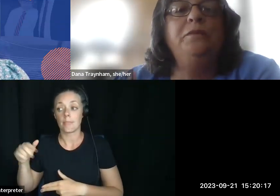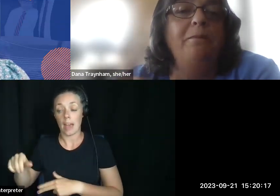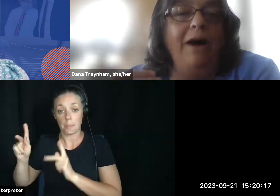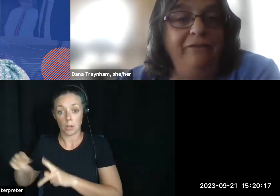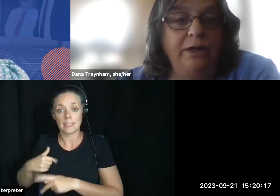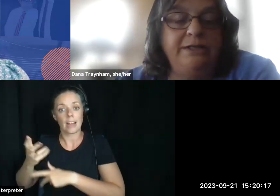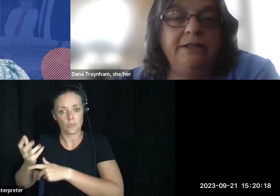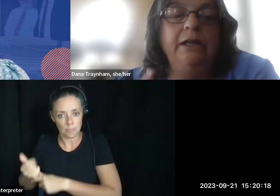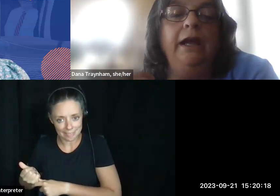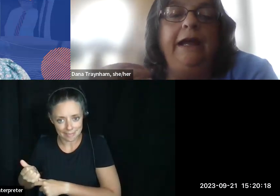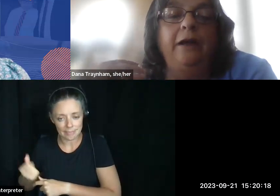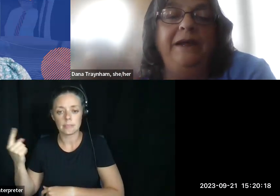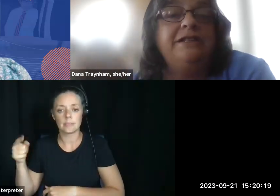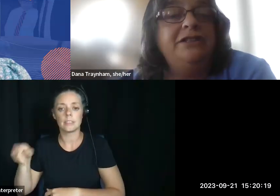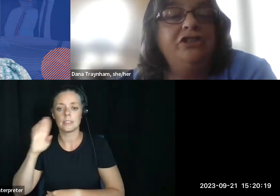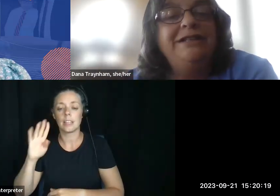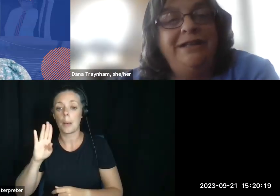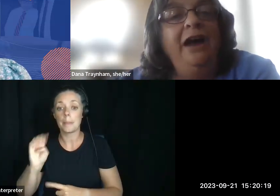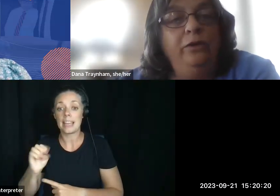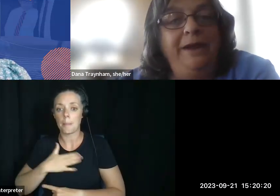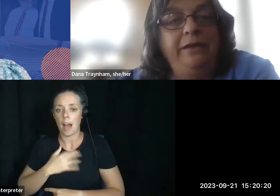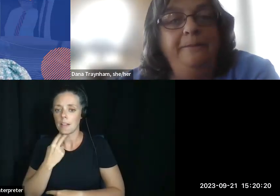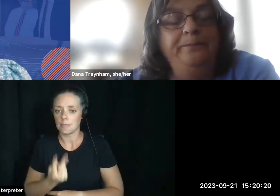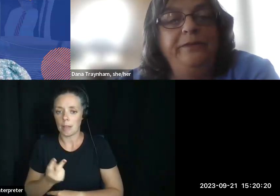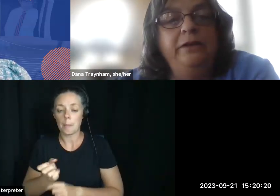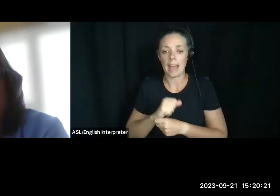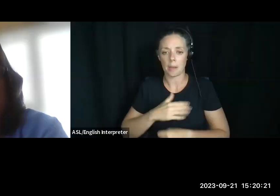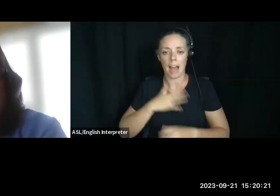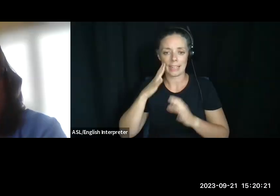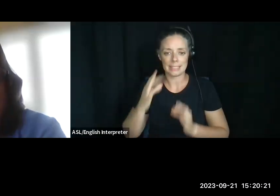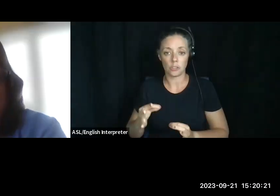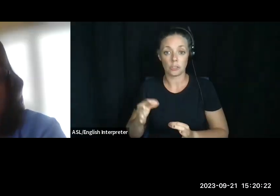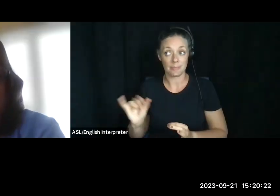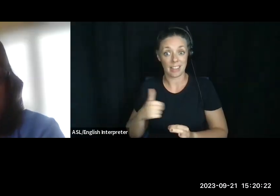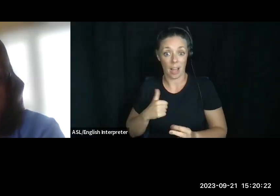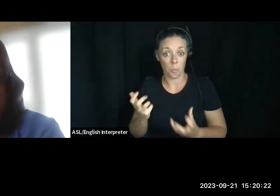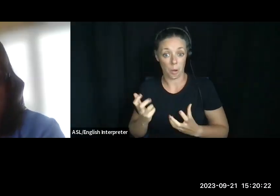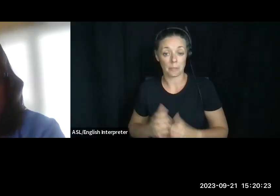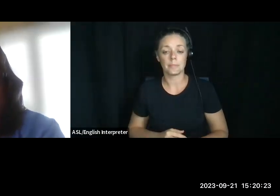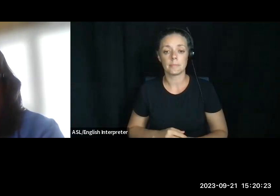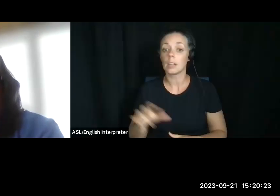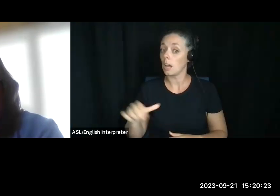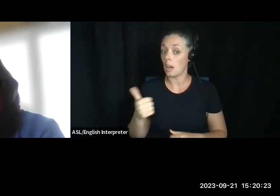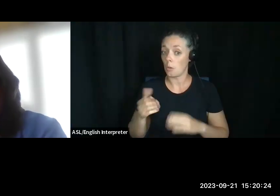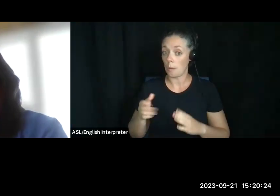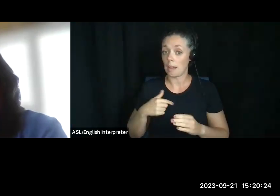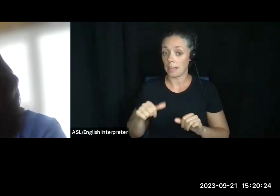who is going to be my voice and make decisions as I would make them. Another way I can do that is to put my